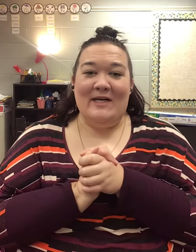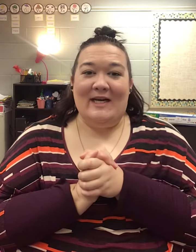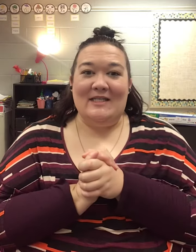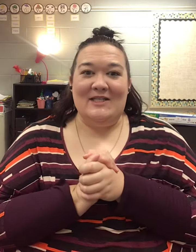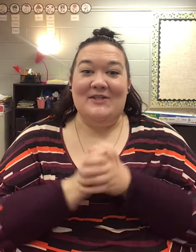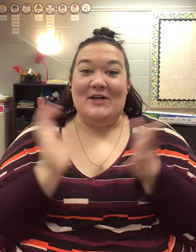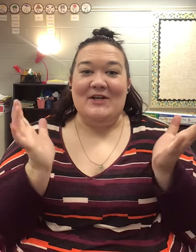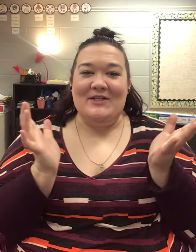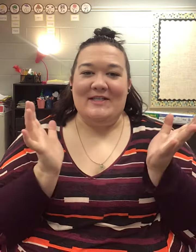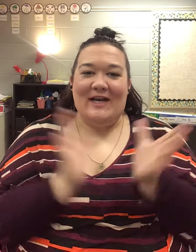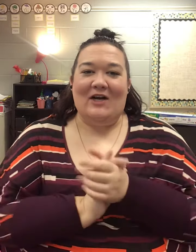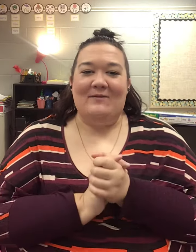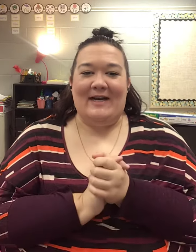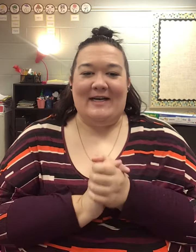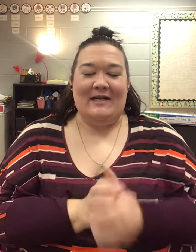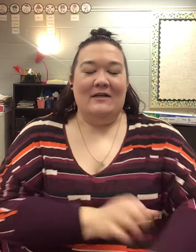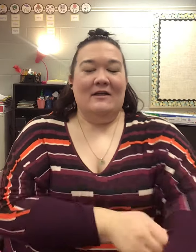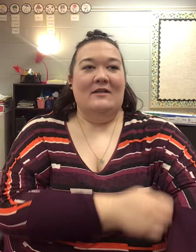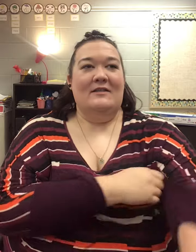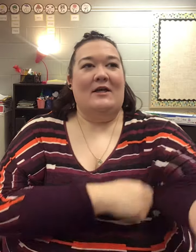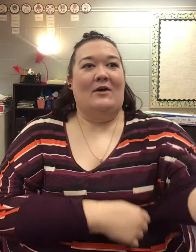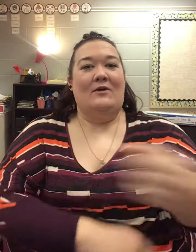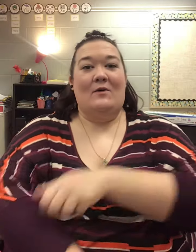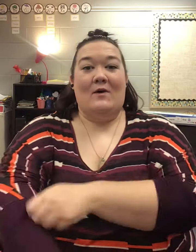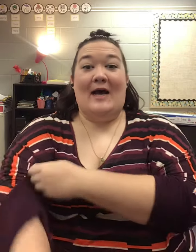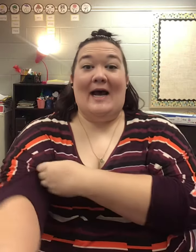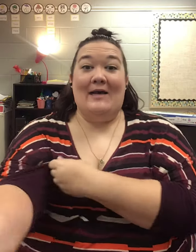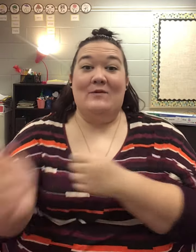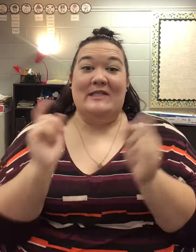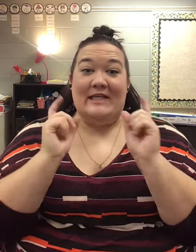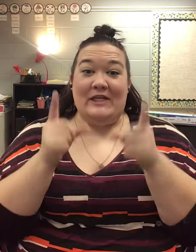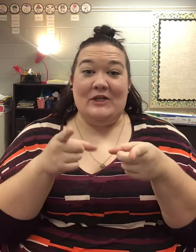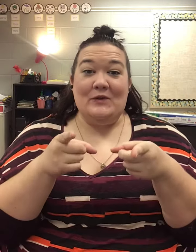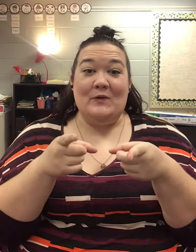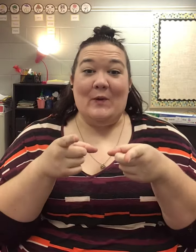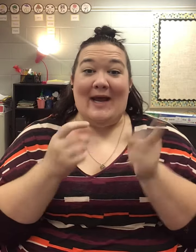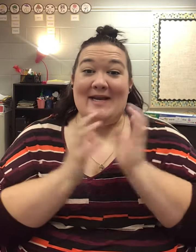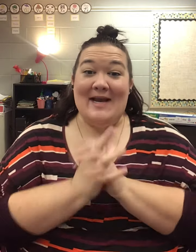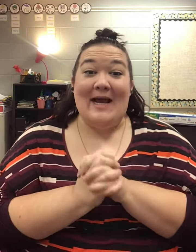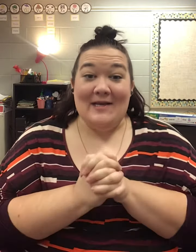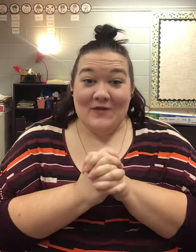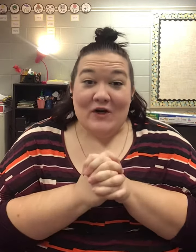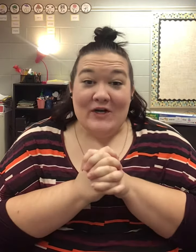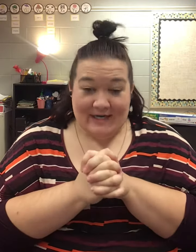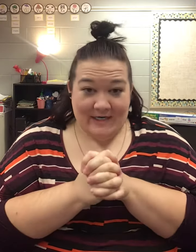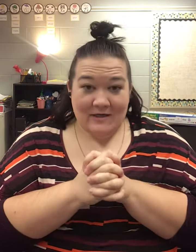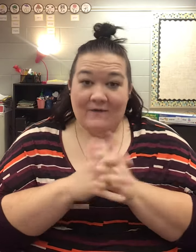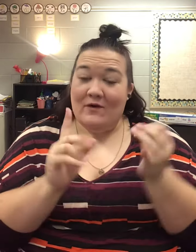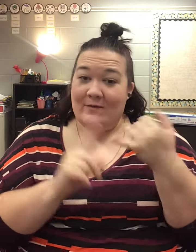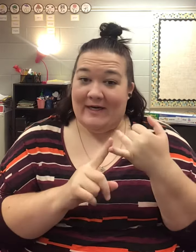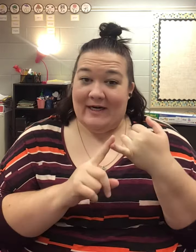it's Thursday already. So I will see you at 930 for reading.